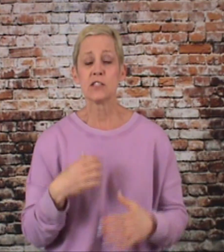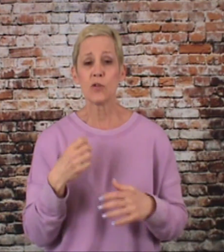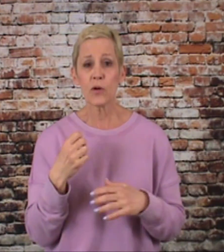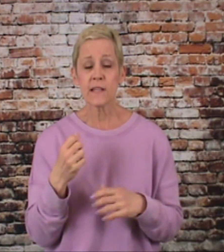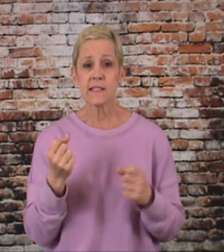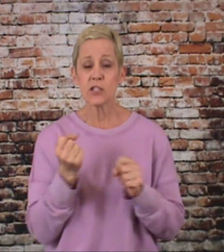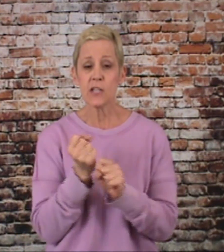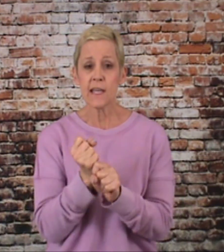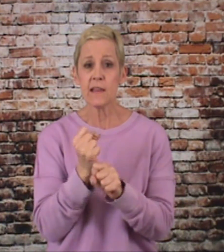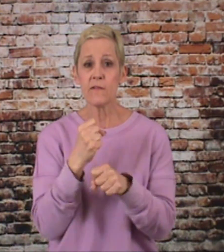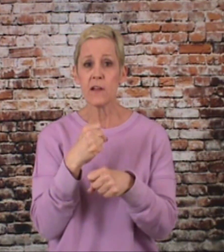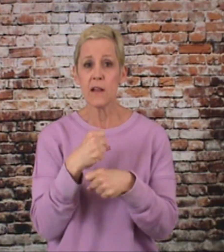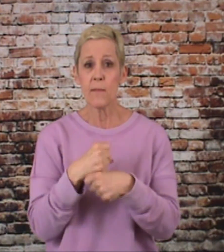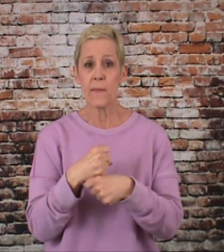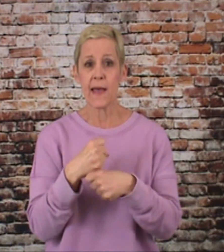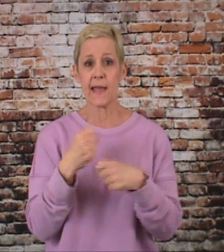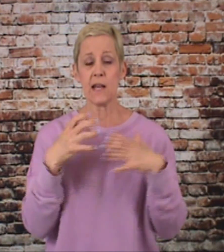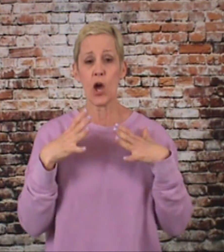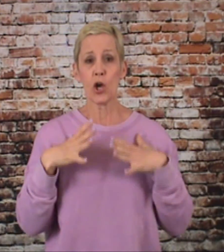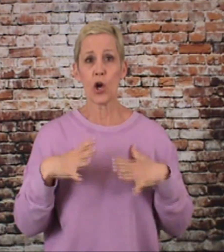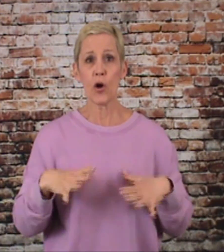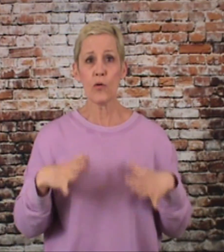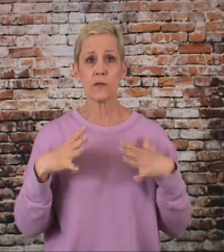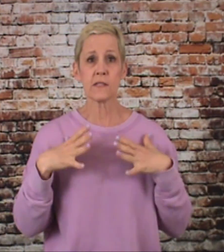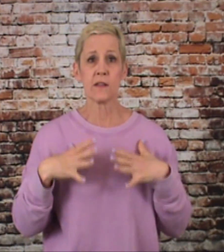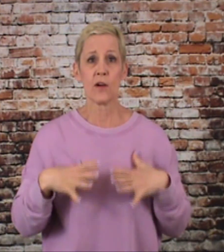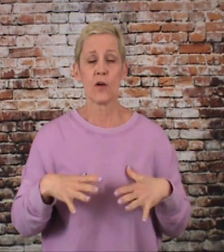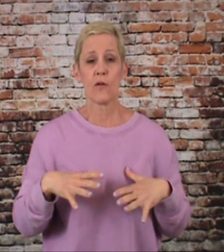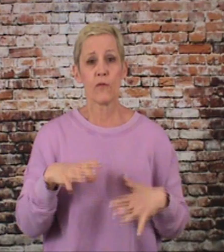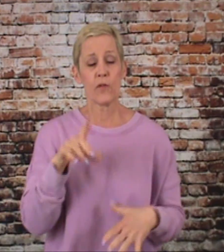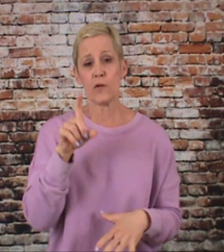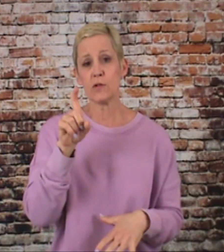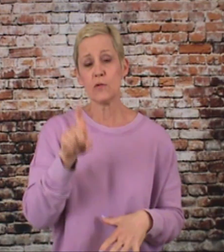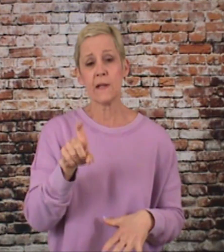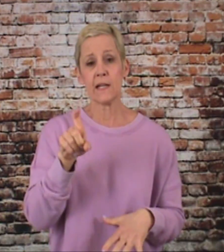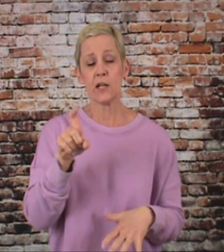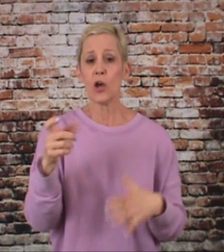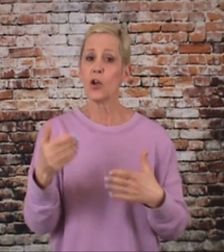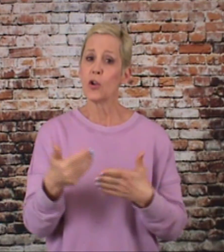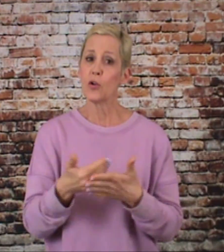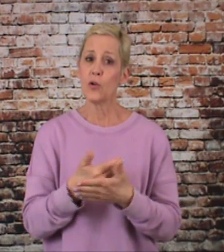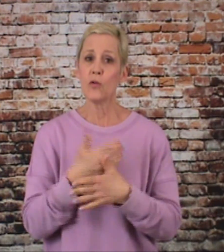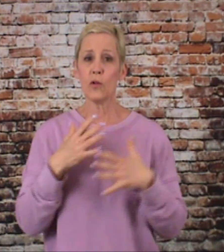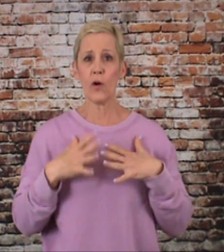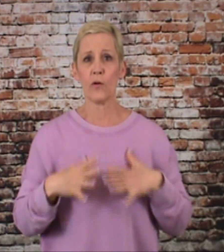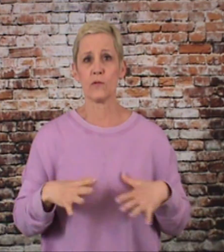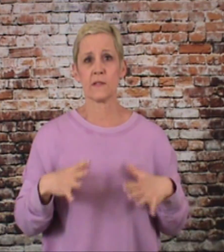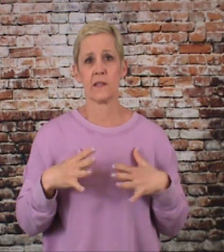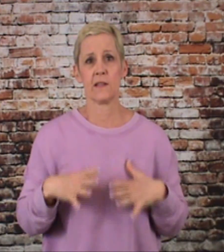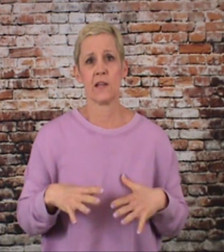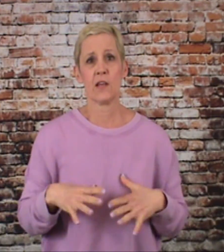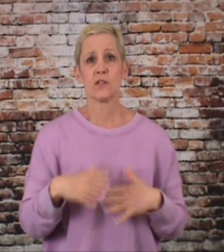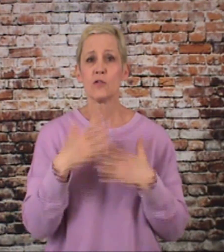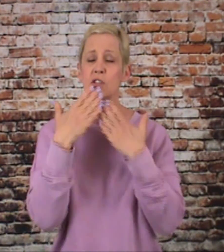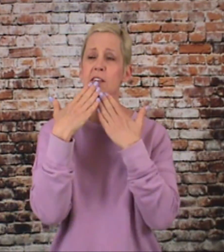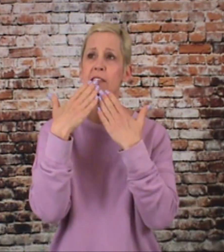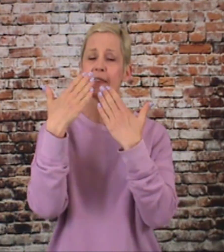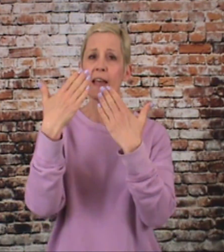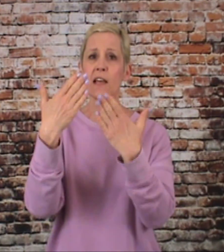Dorcas she even made coats for those who needed new clothes so she thanked